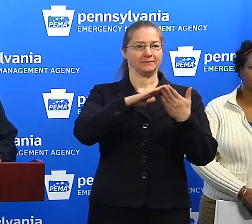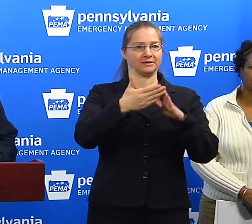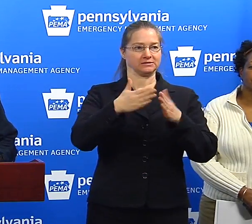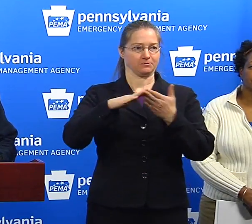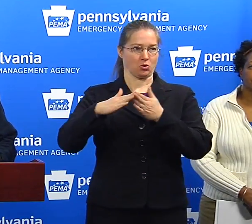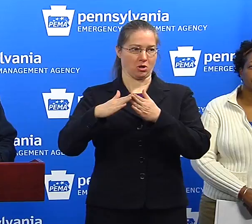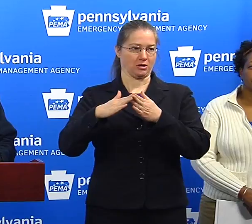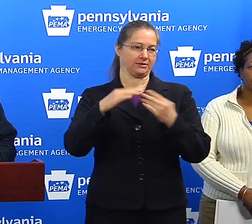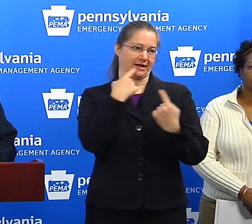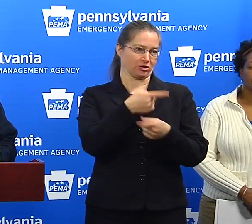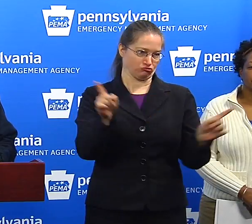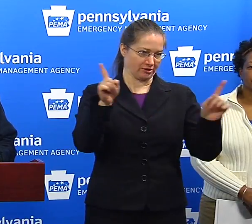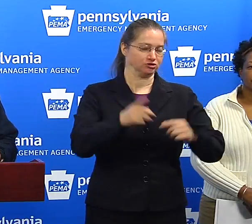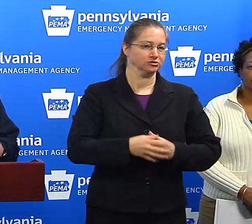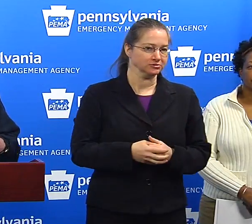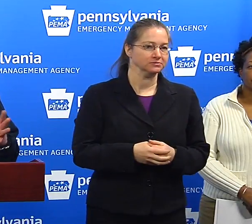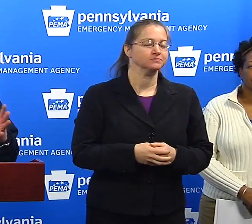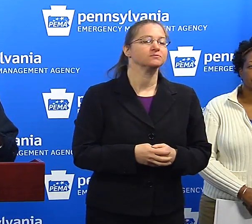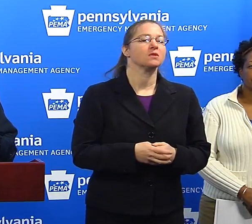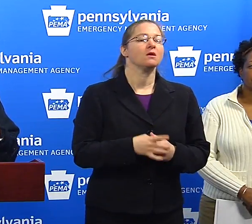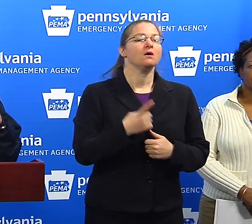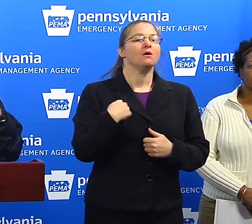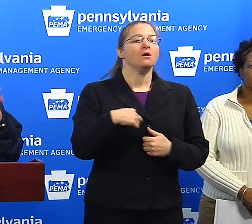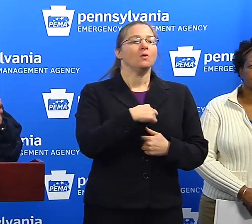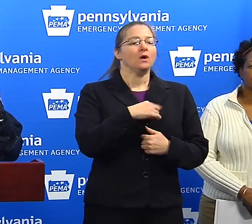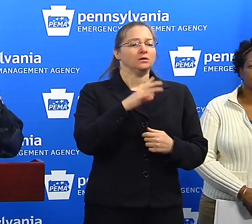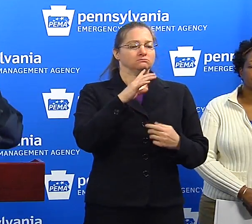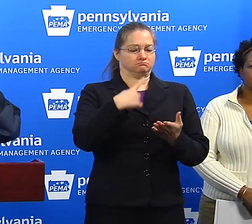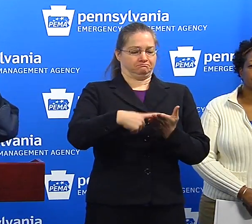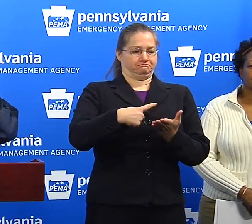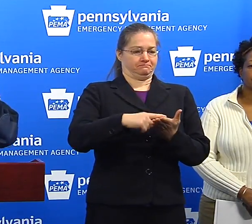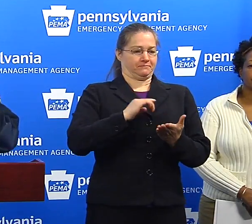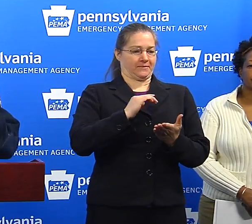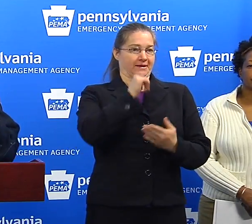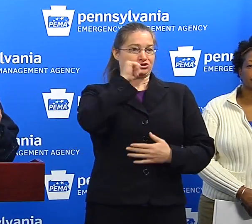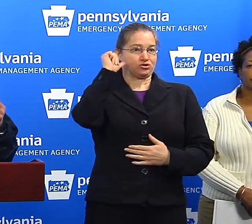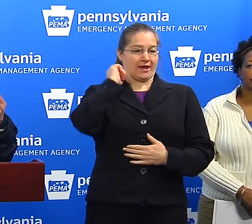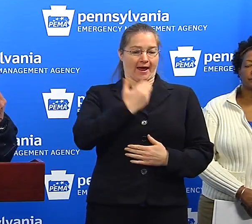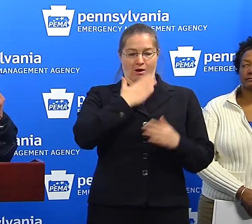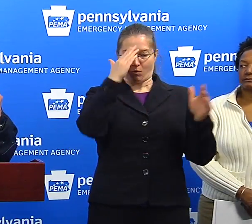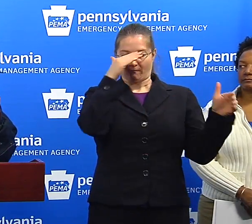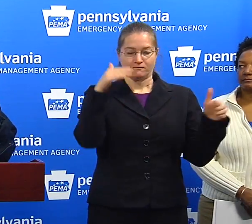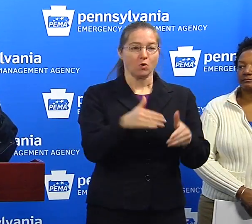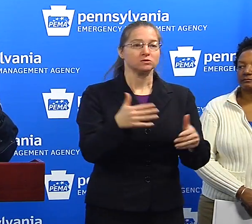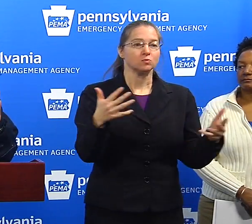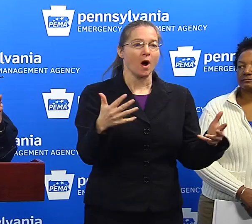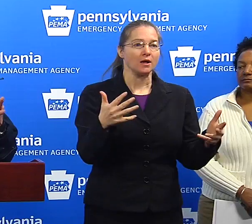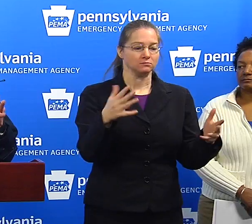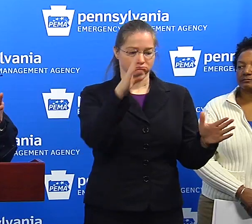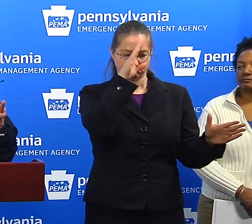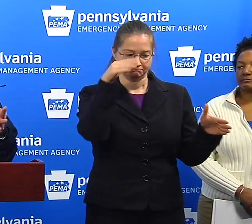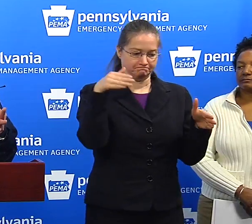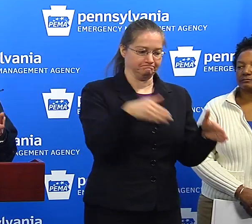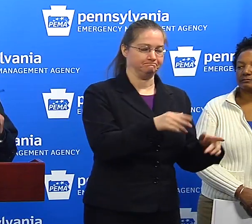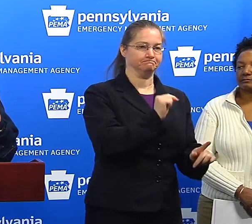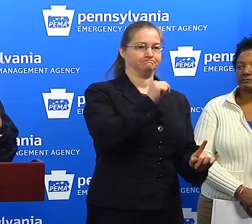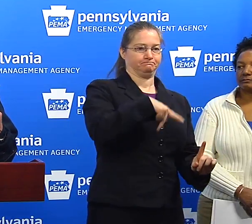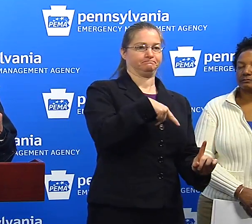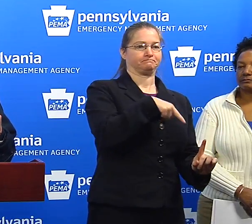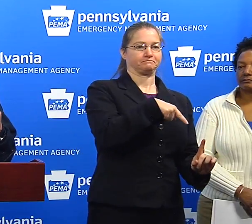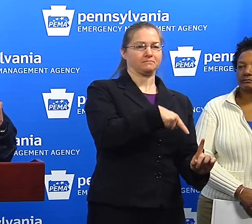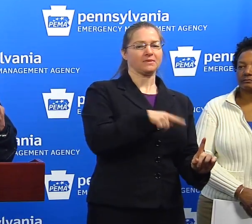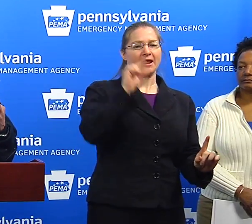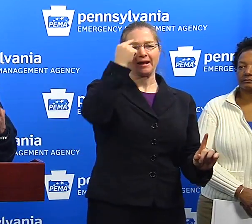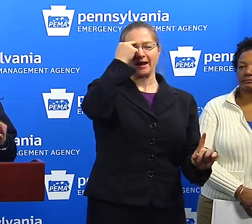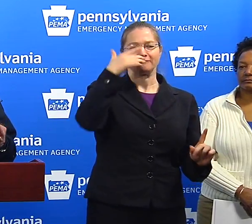emergencies. You know, we talked a little bit, our primary focus yesterday was the center of gravity was focused in on the turnpike. And as the